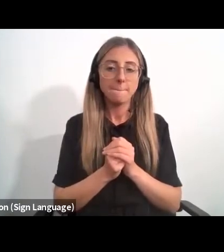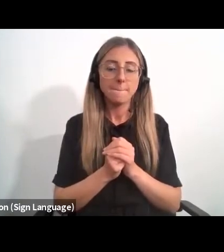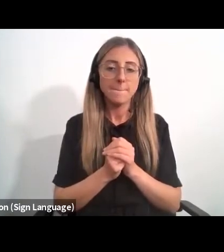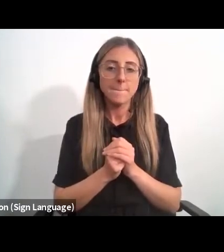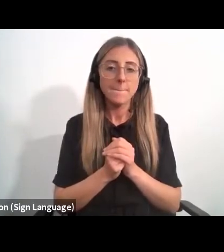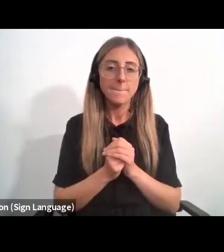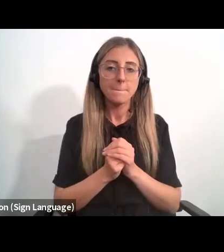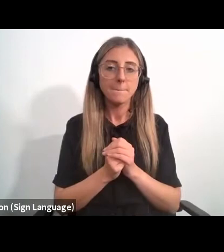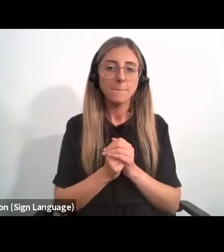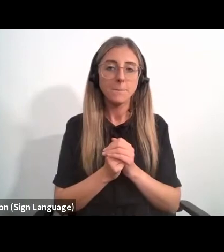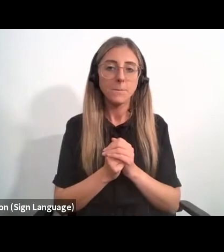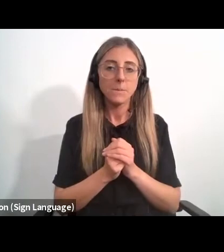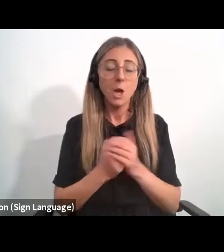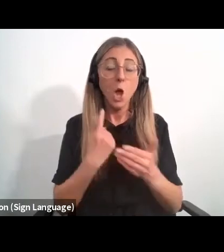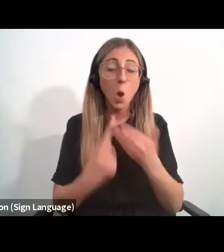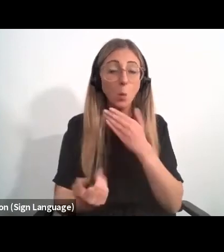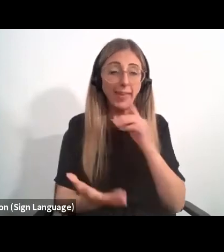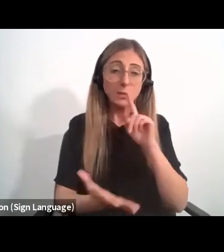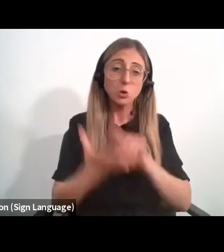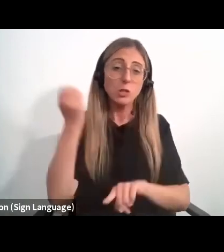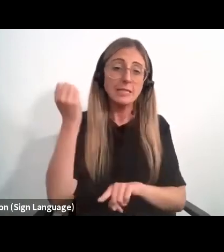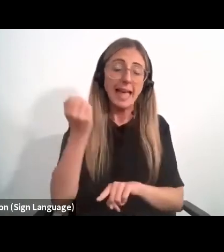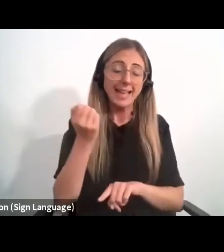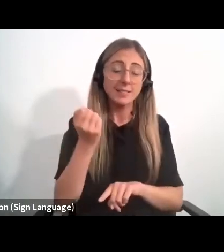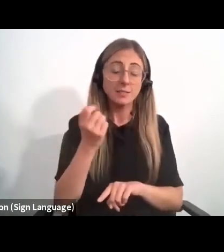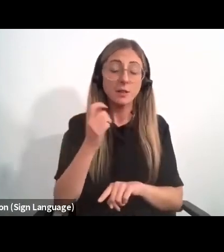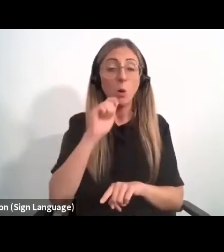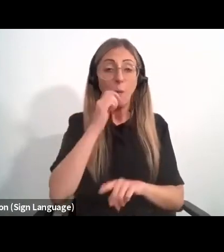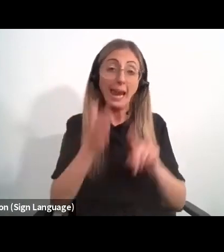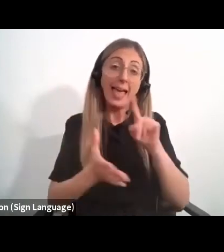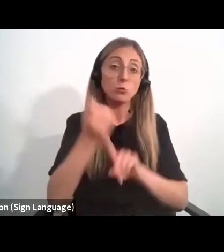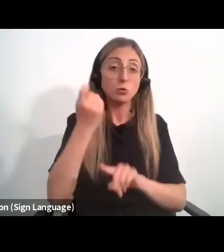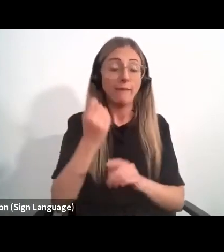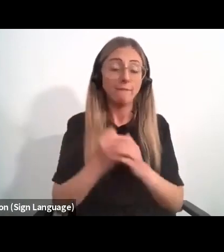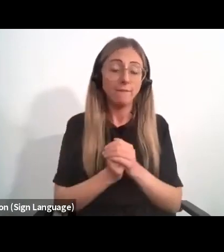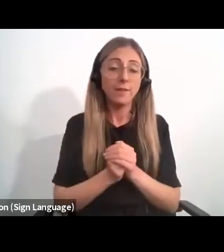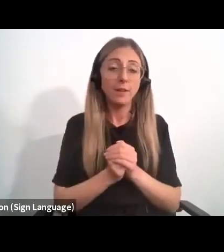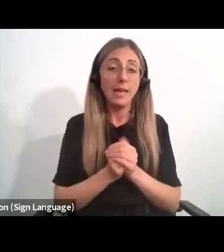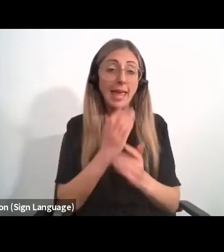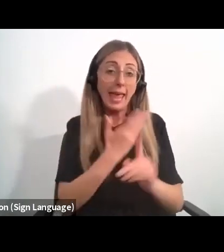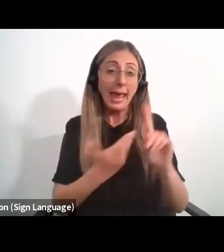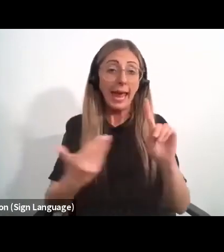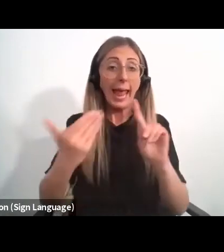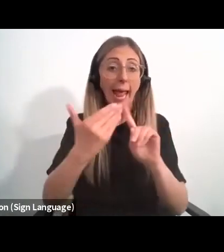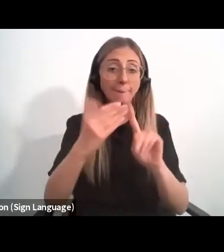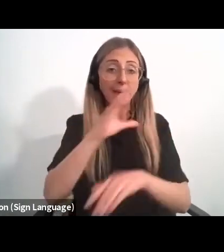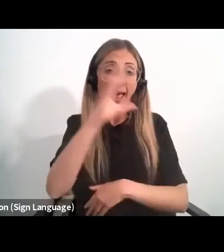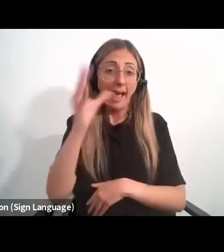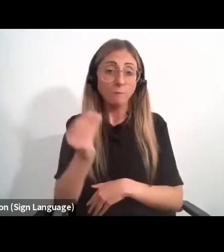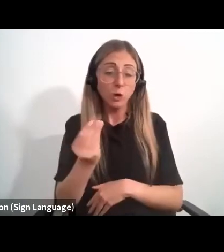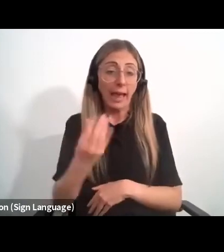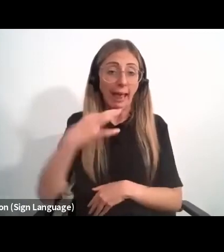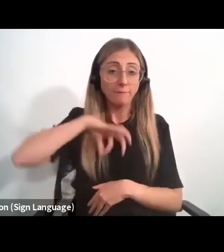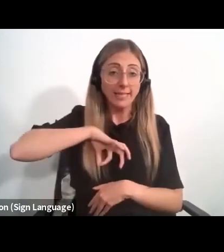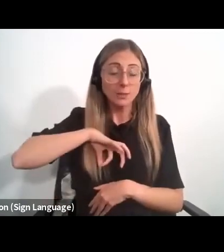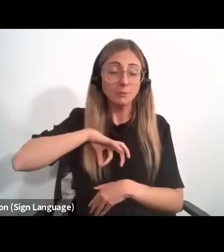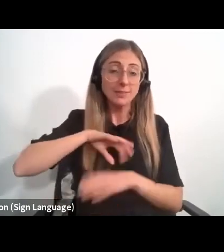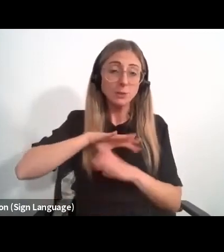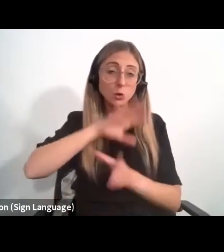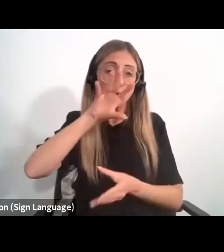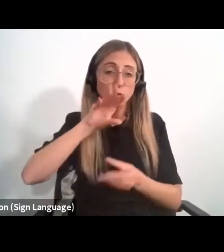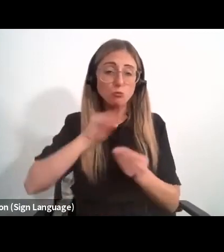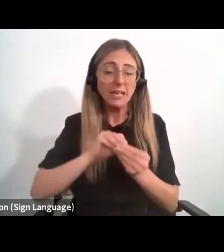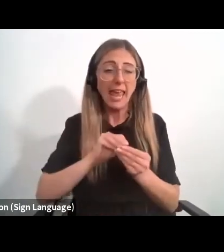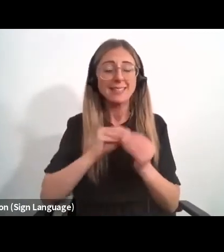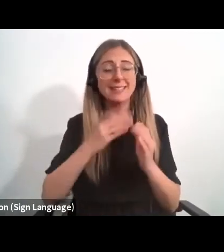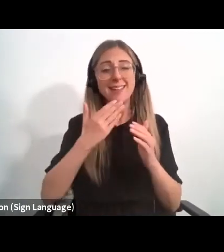Only success will beget success. The aim is for Africa centric investment to create a virtuous